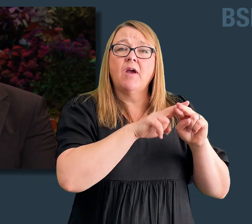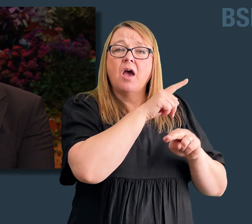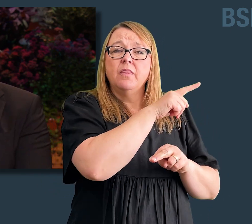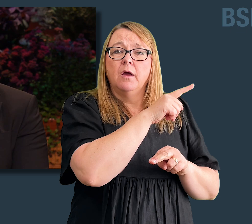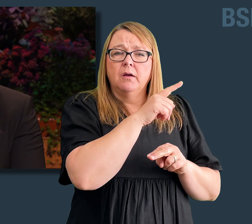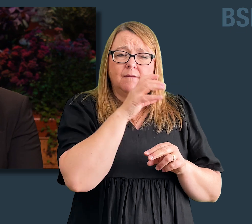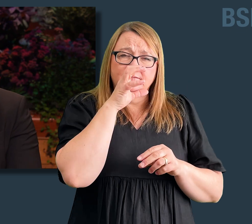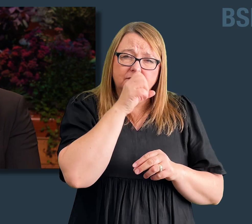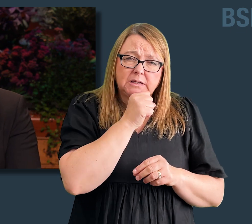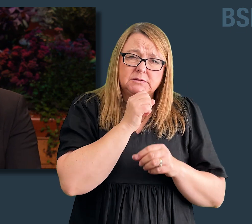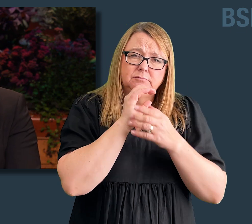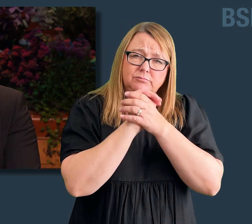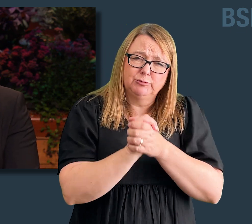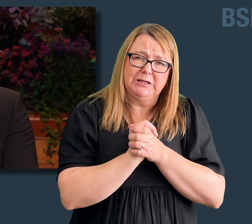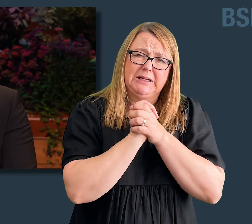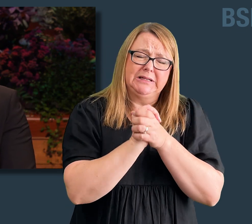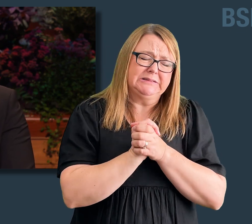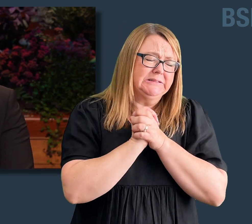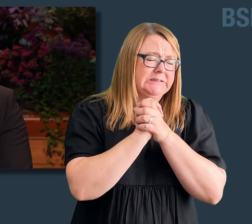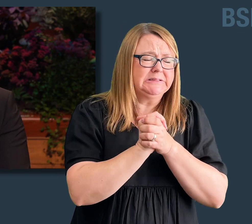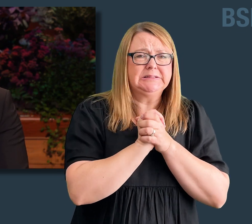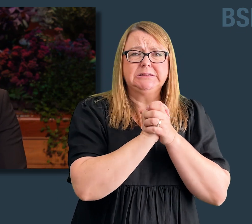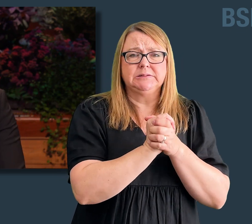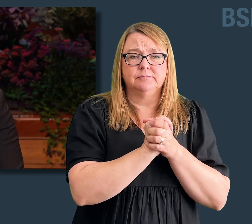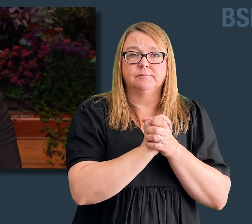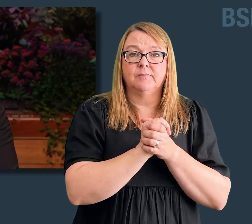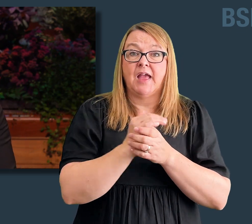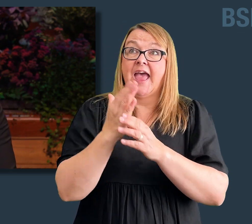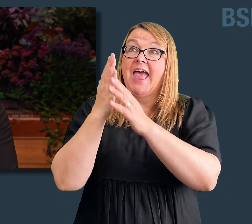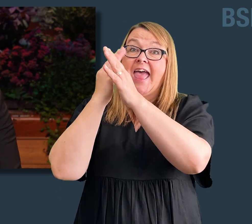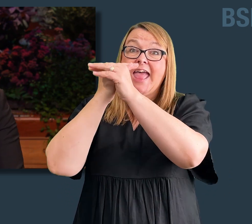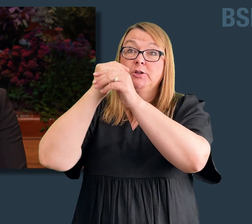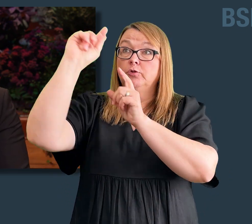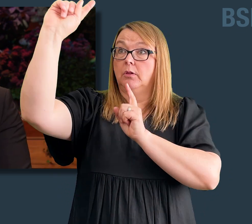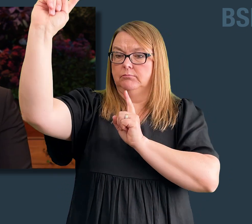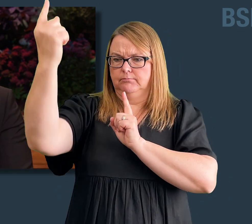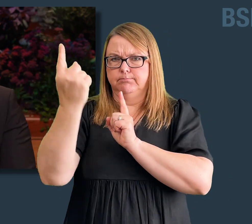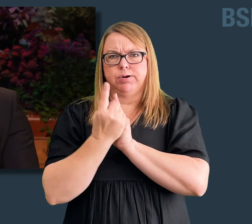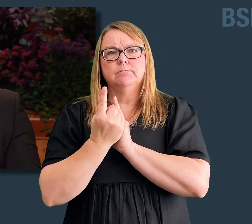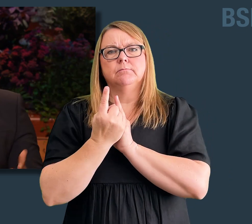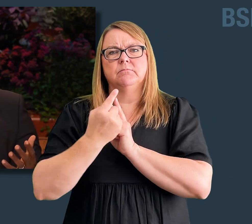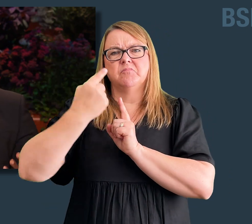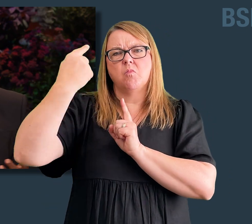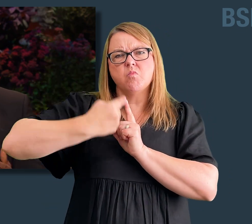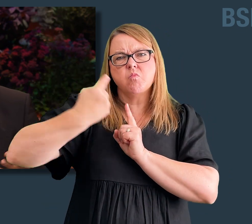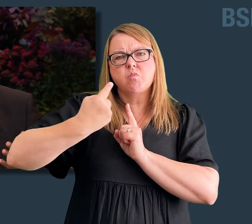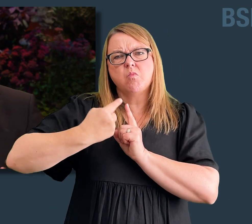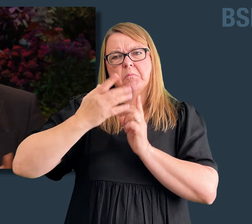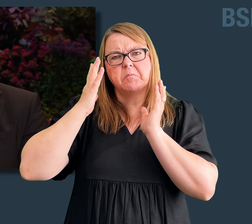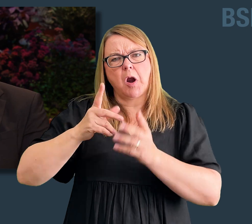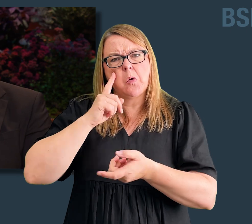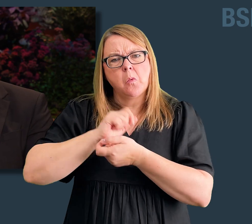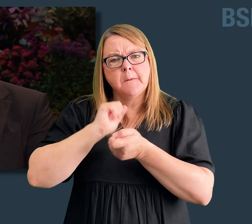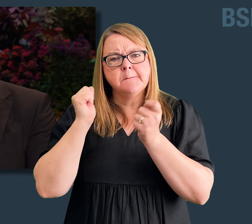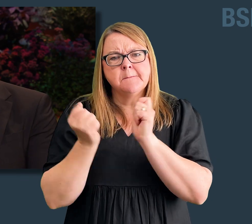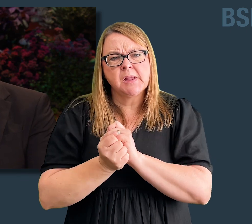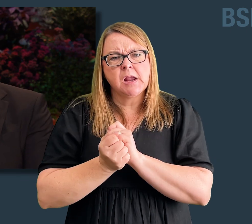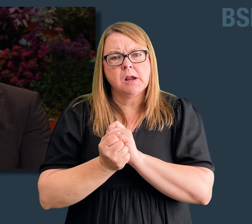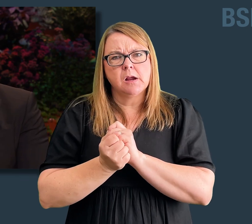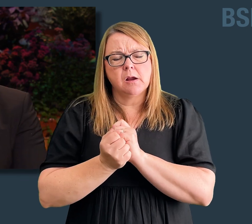fasted. An angel appeared and taught Alma the Younger to repent or repentance. In